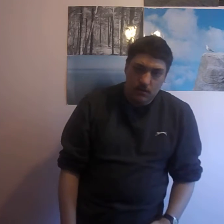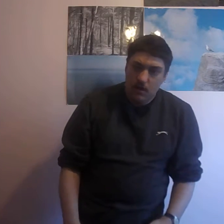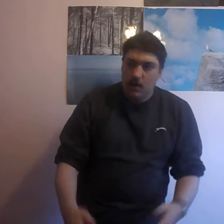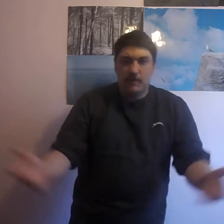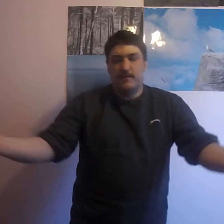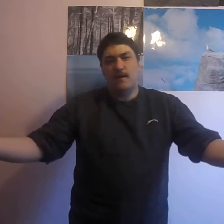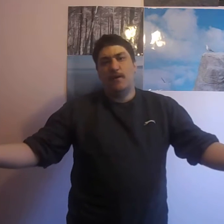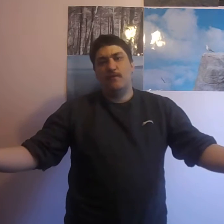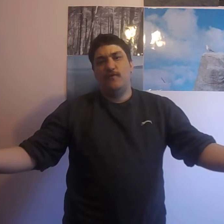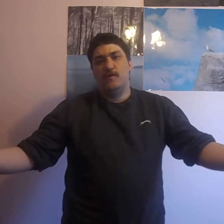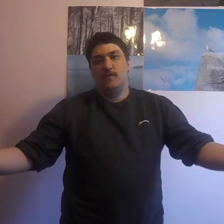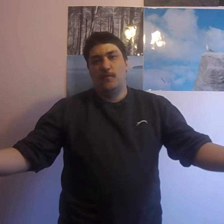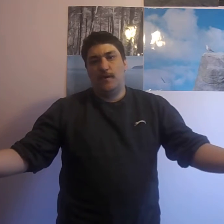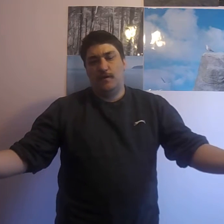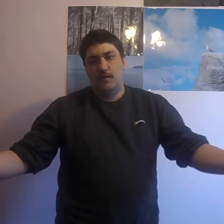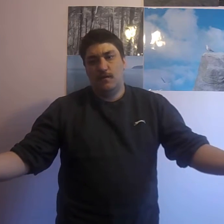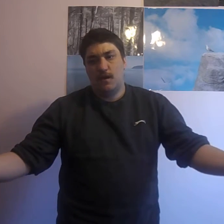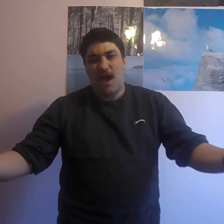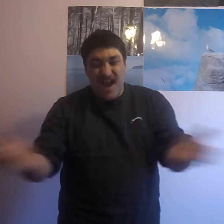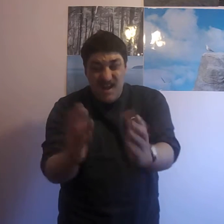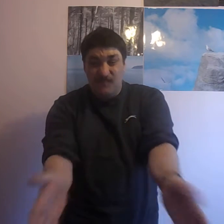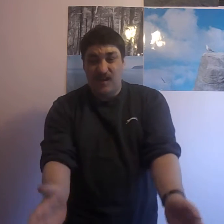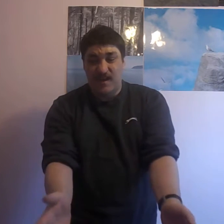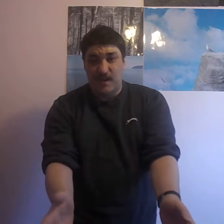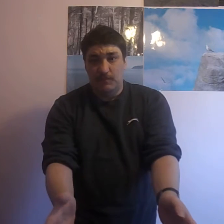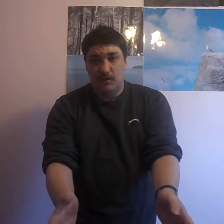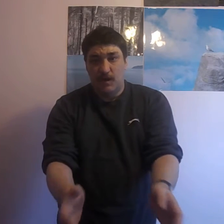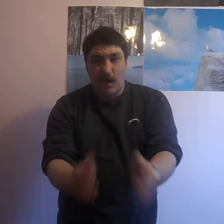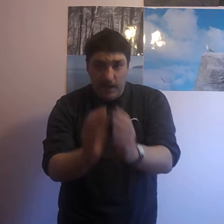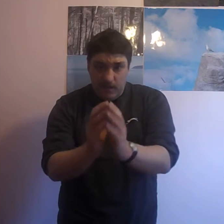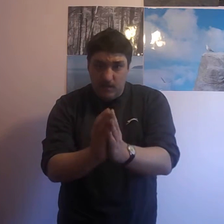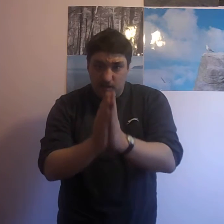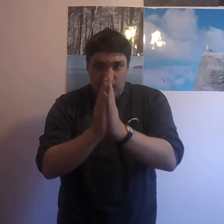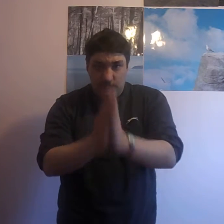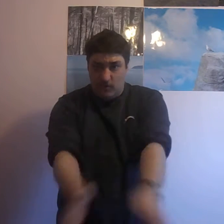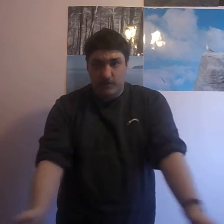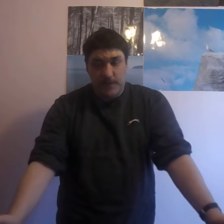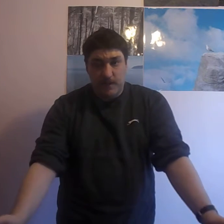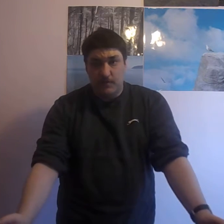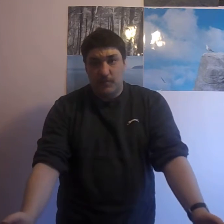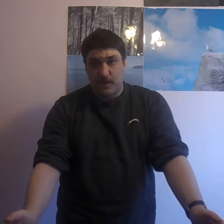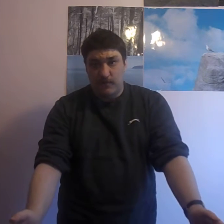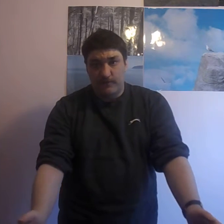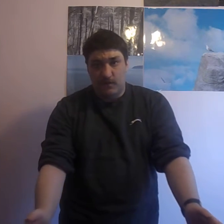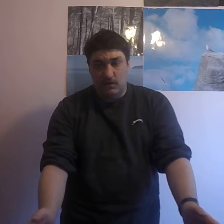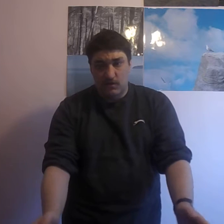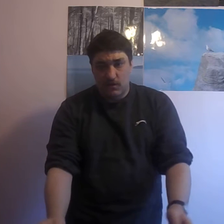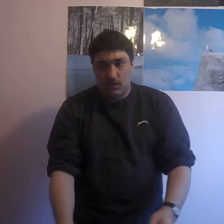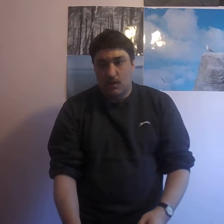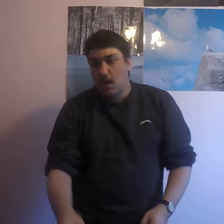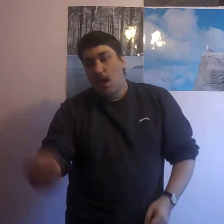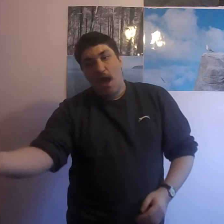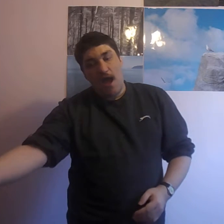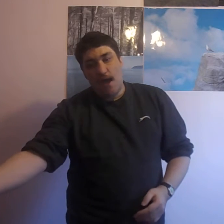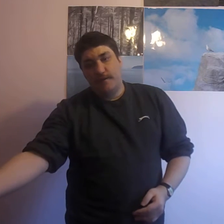I mean, take Plants vs. Zombies. I love that game. And I've talked about it in a previous vlog. And,